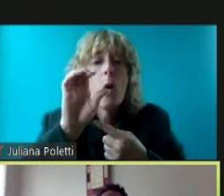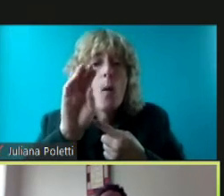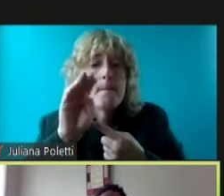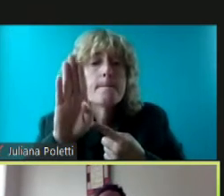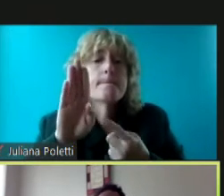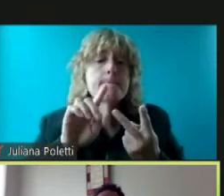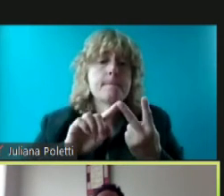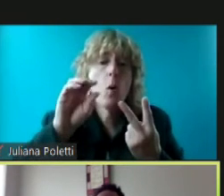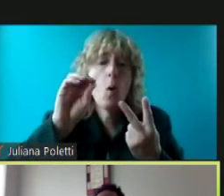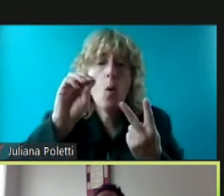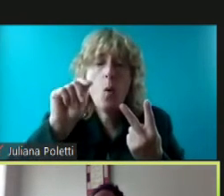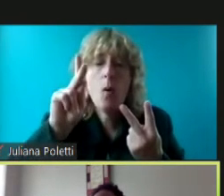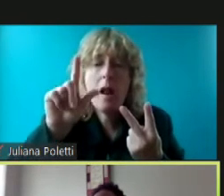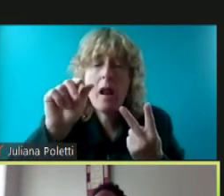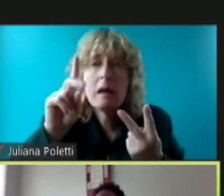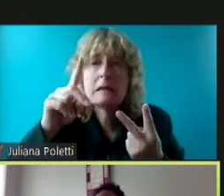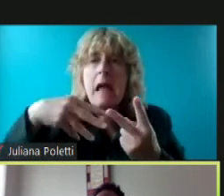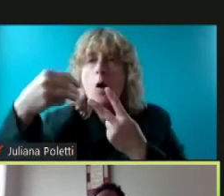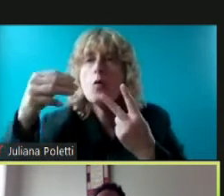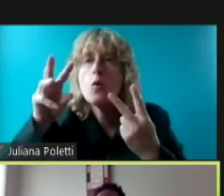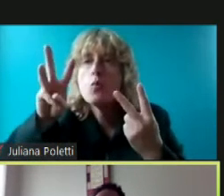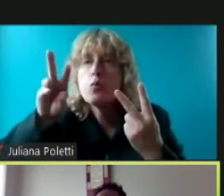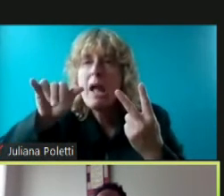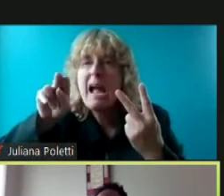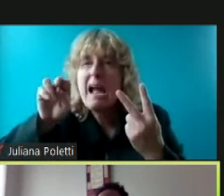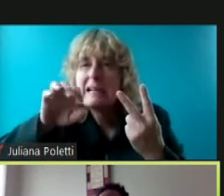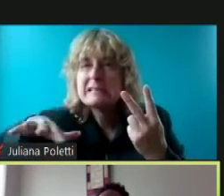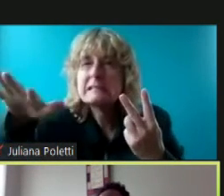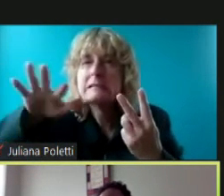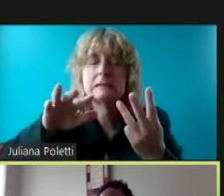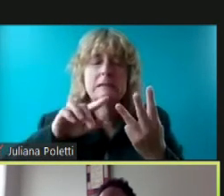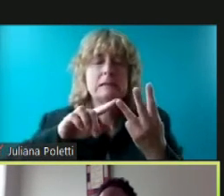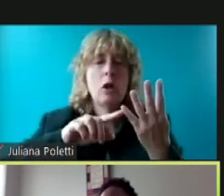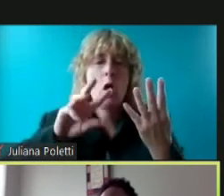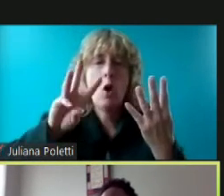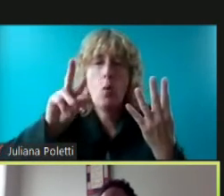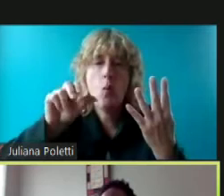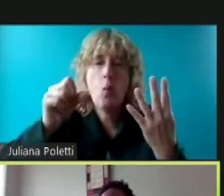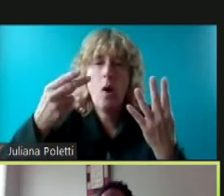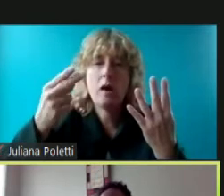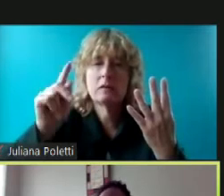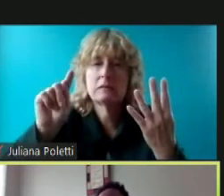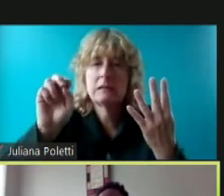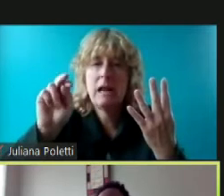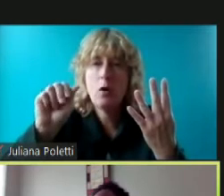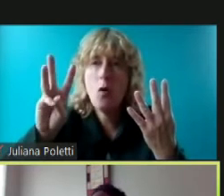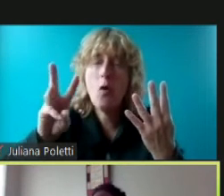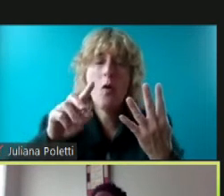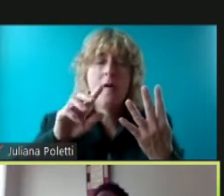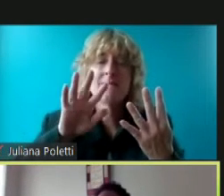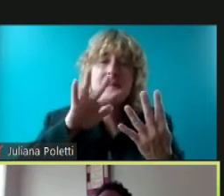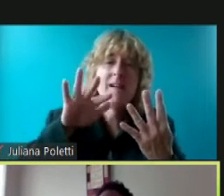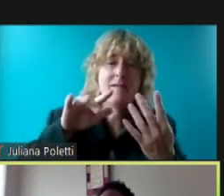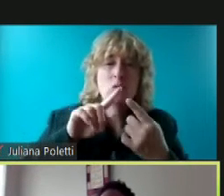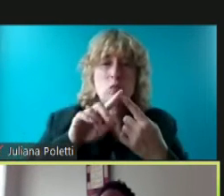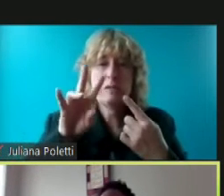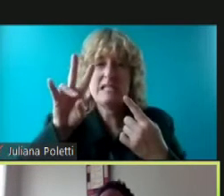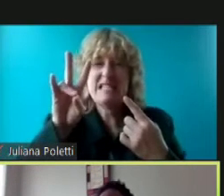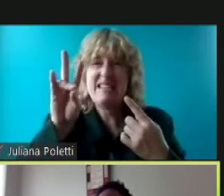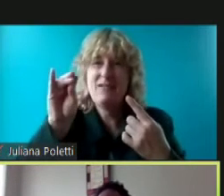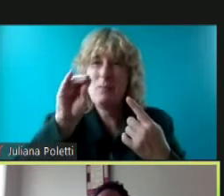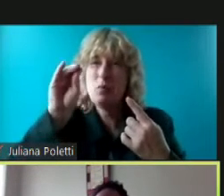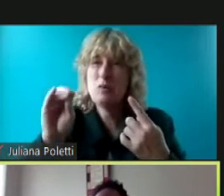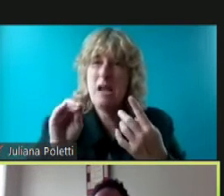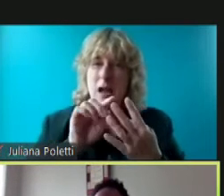um are at least at 55 almost at 70 percent but the whole state of michigan is